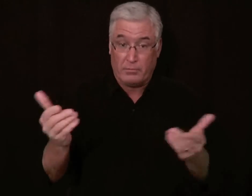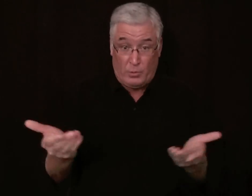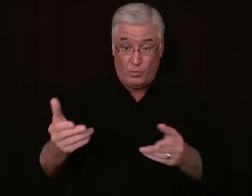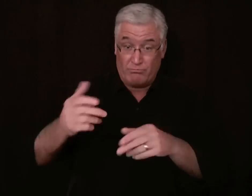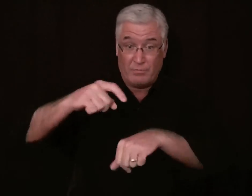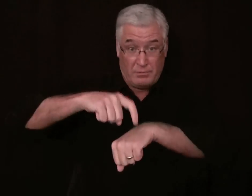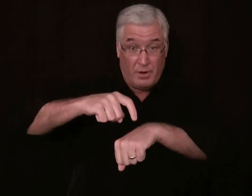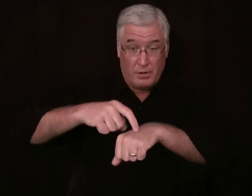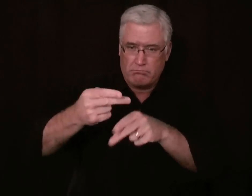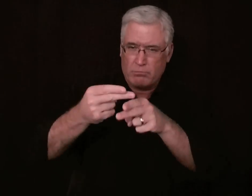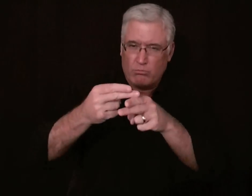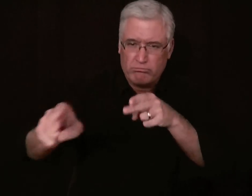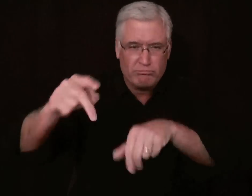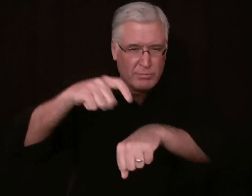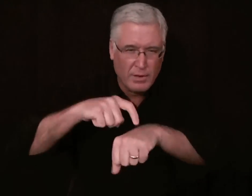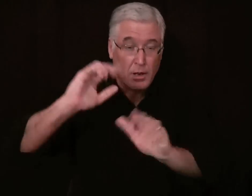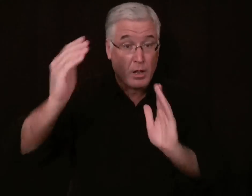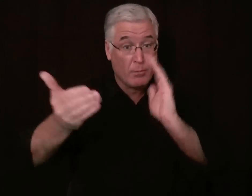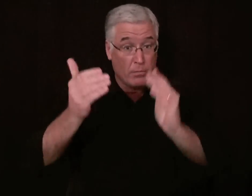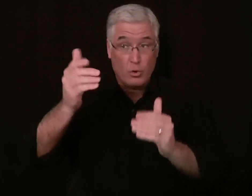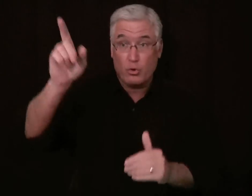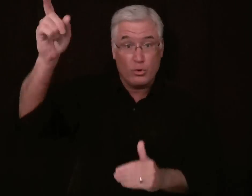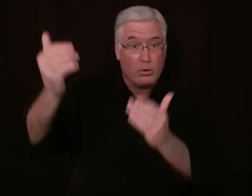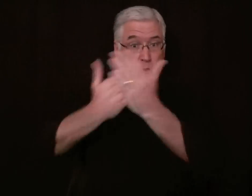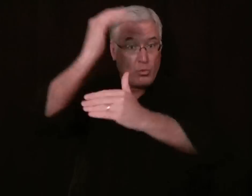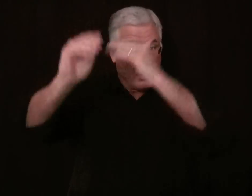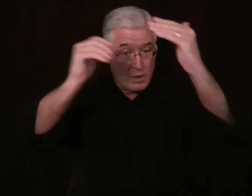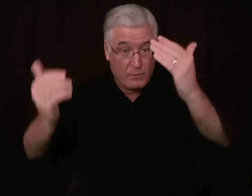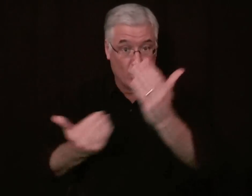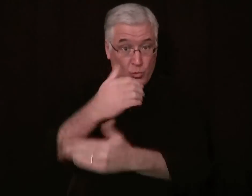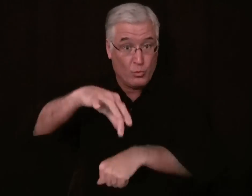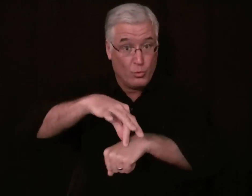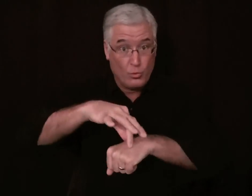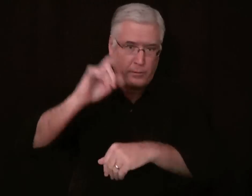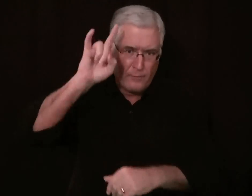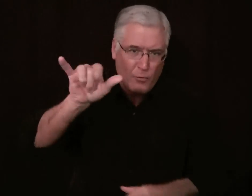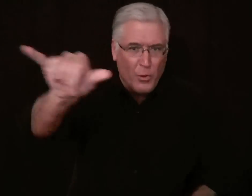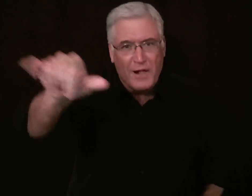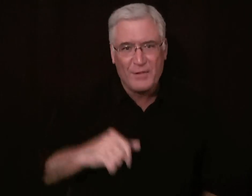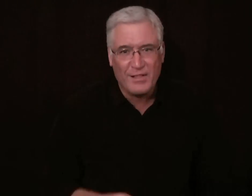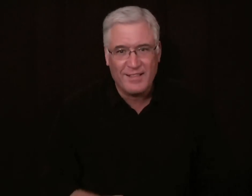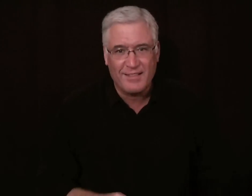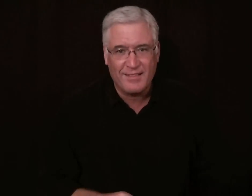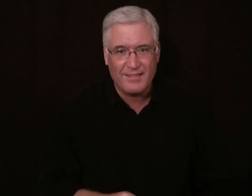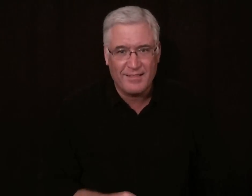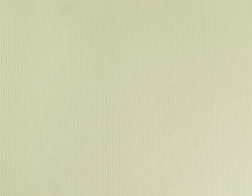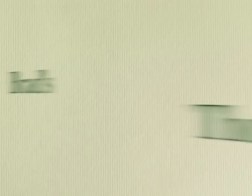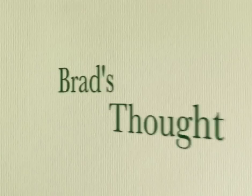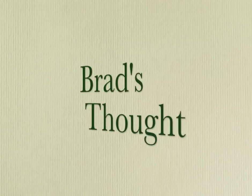this earth. Hey, you know, we're here on this earth only a brief time compared to eternity in the new heavens and new earth.